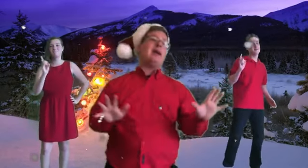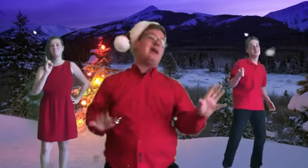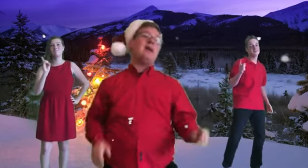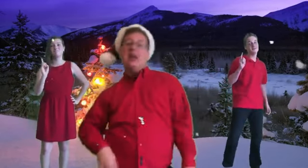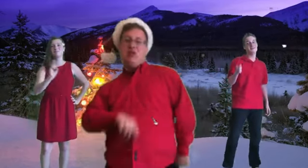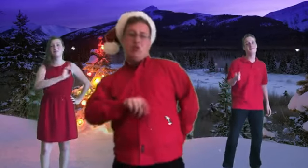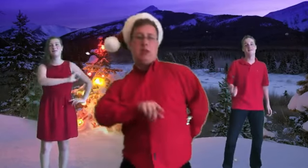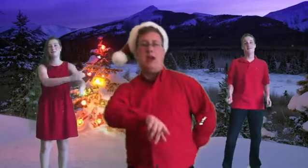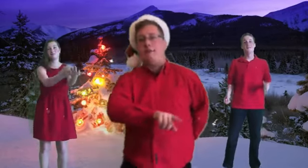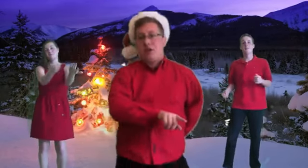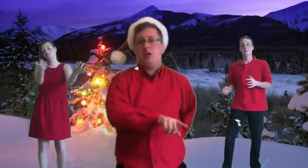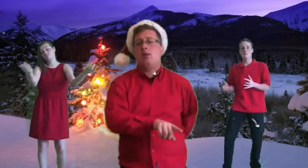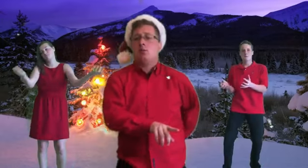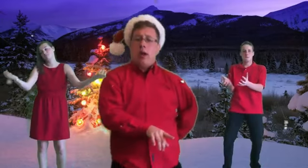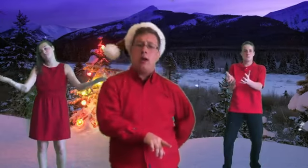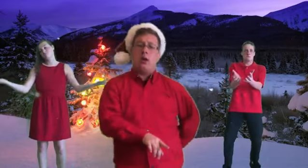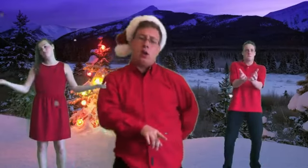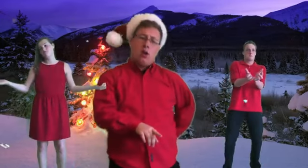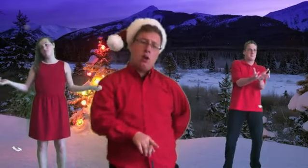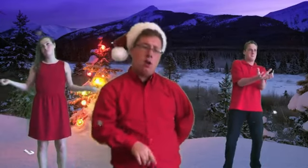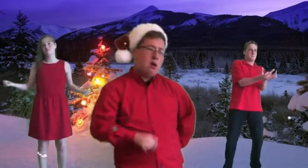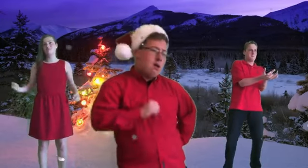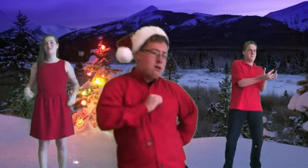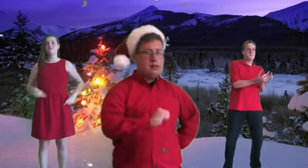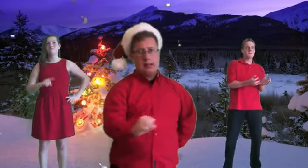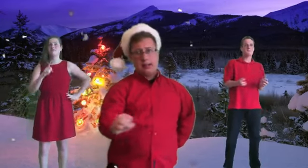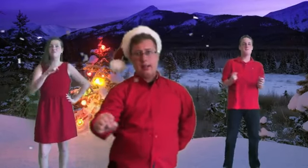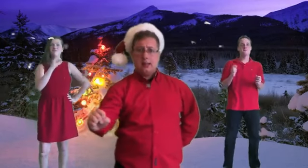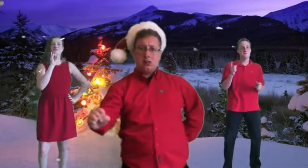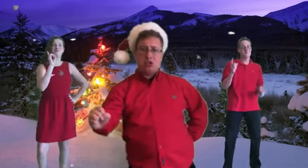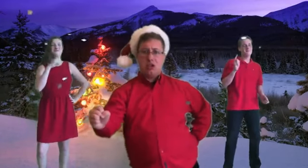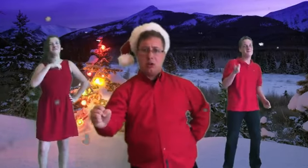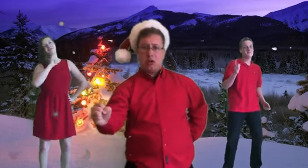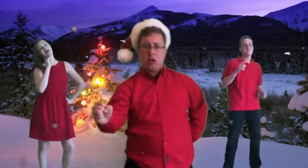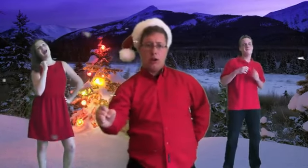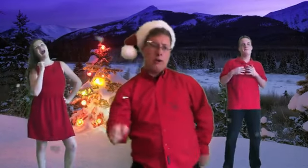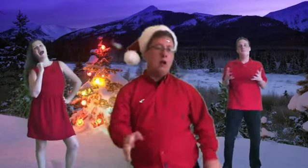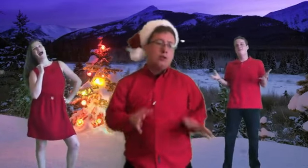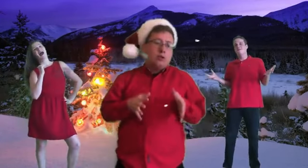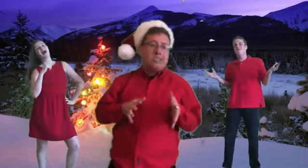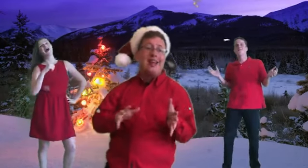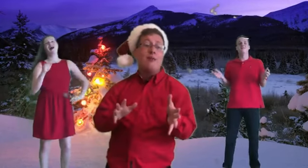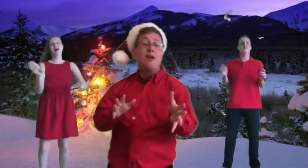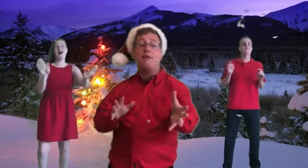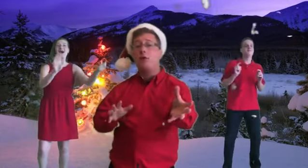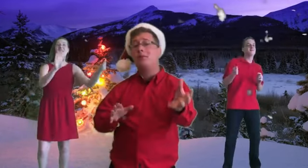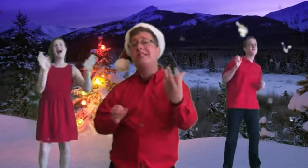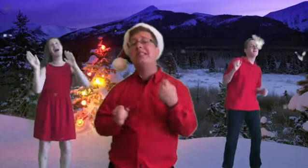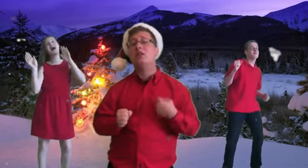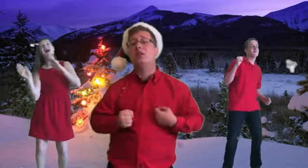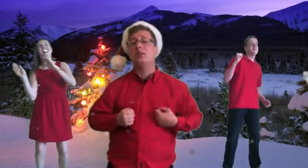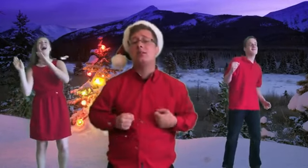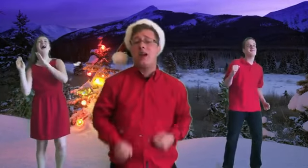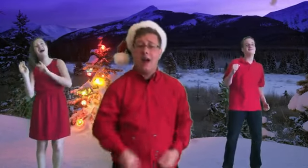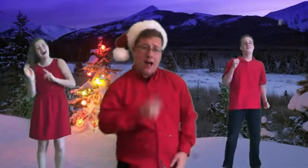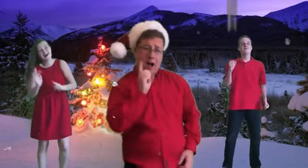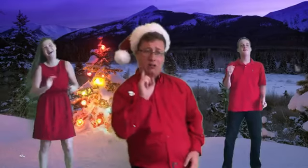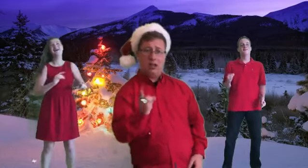you gave it away This year to save me from tears I'll give